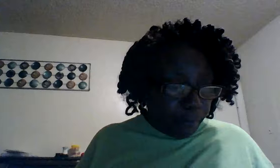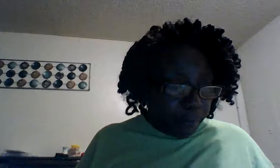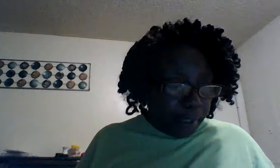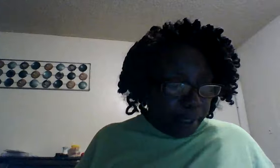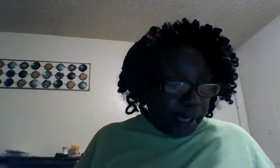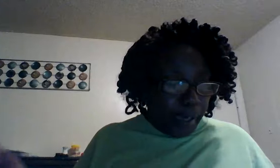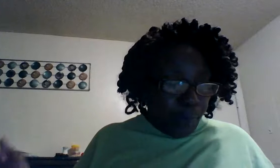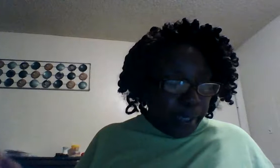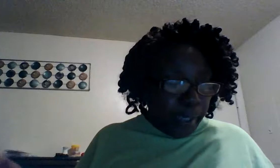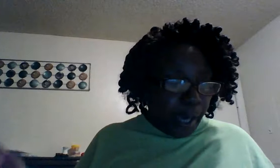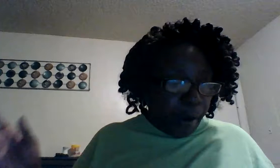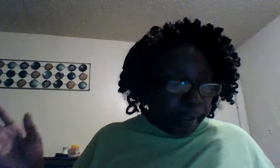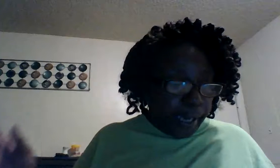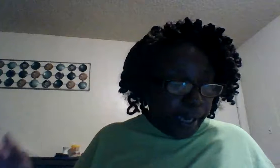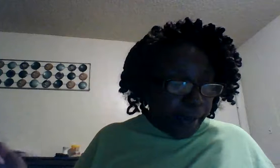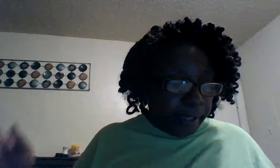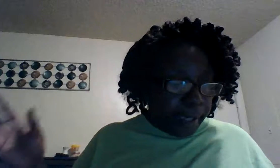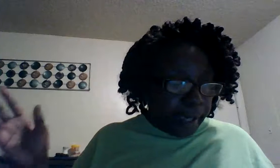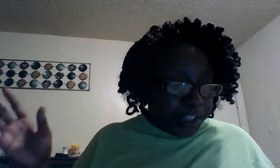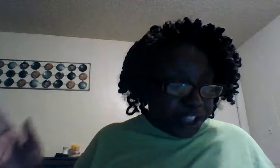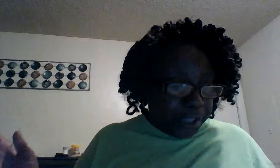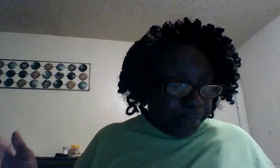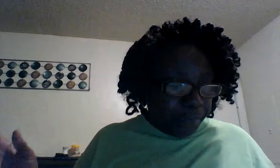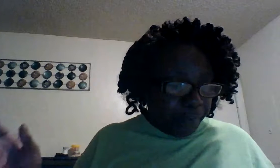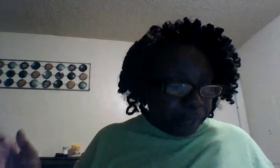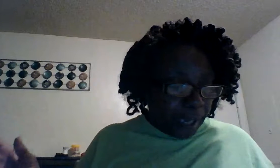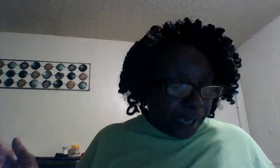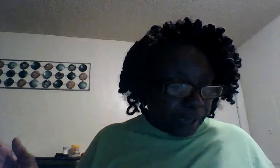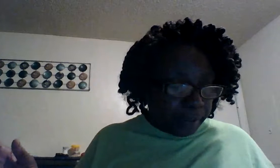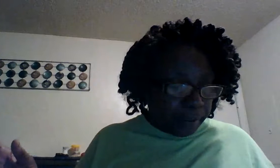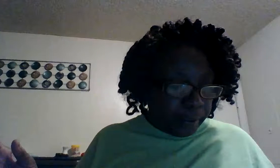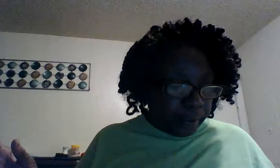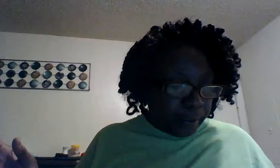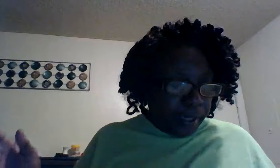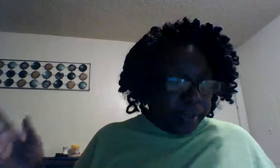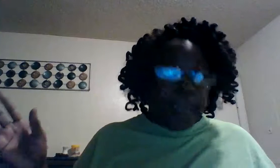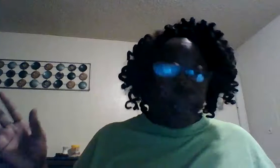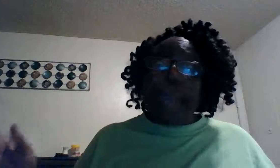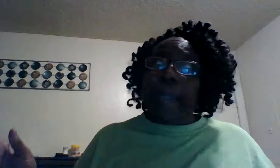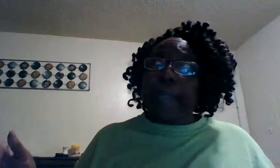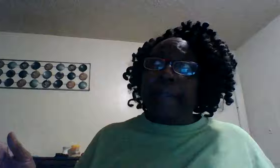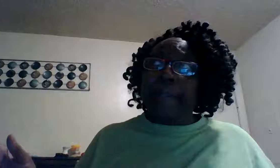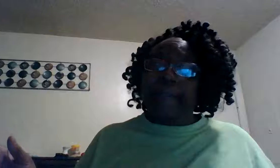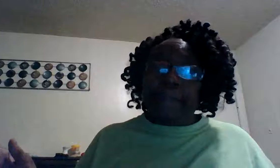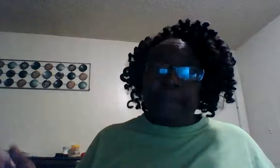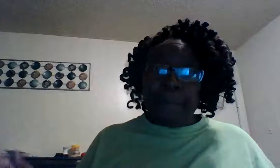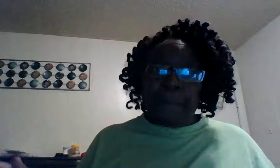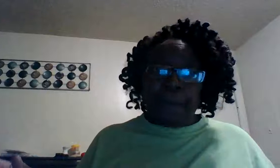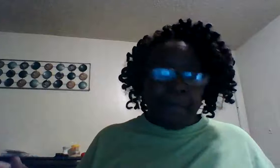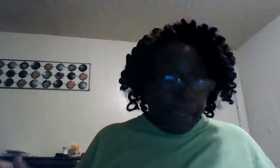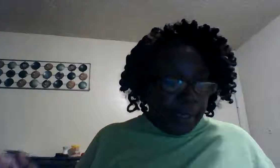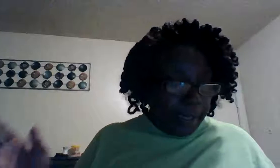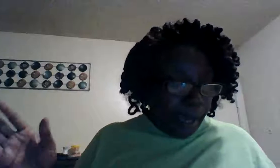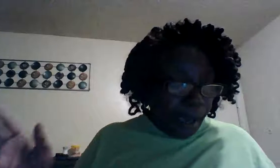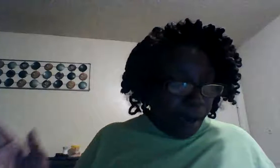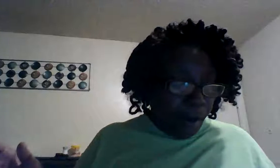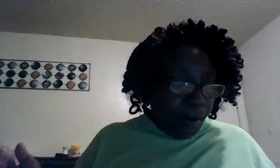and we are counted as sheep for the slaughter nay come on in all